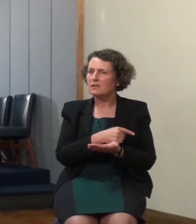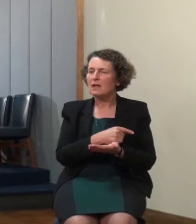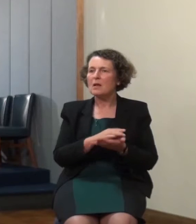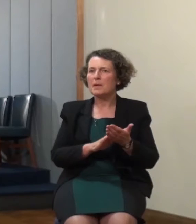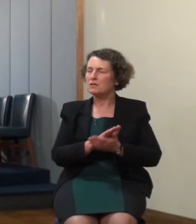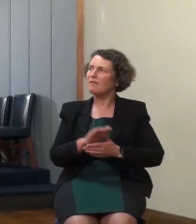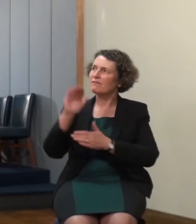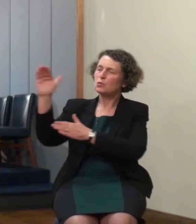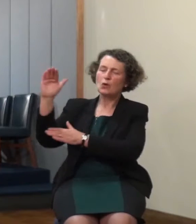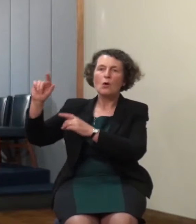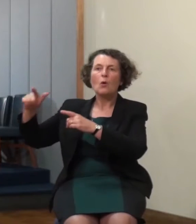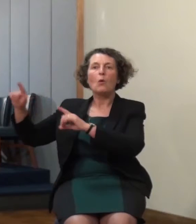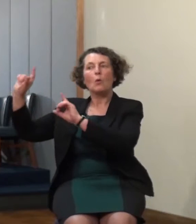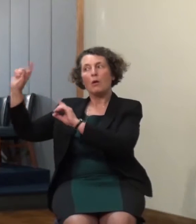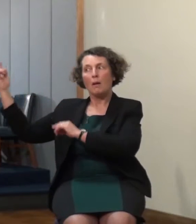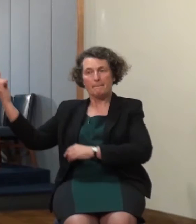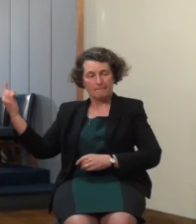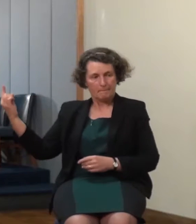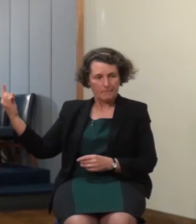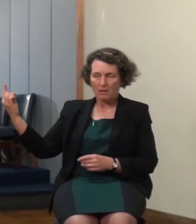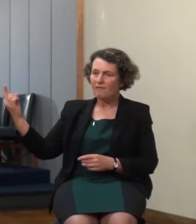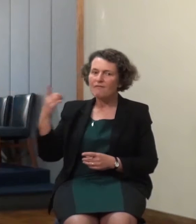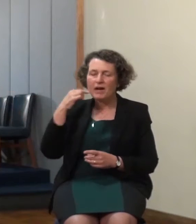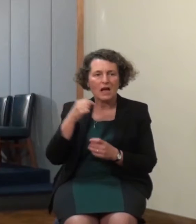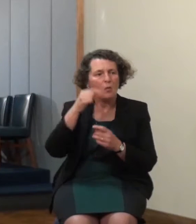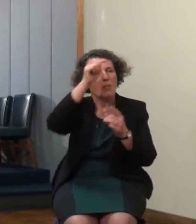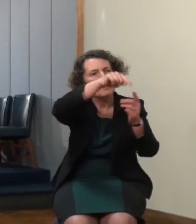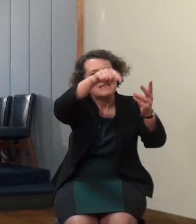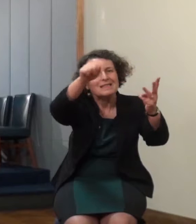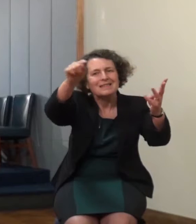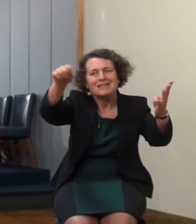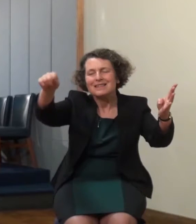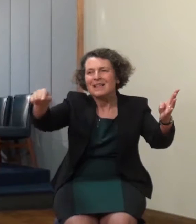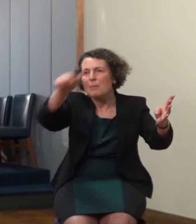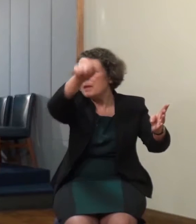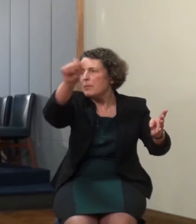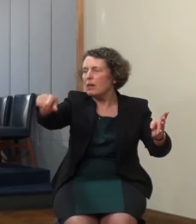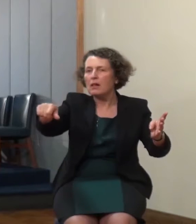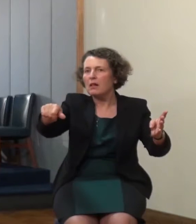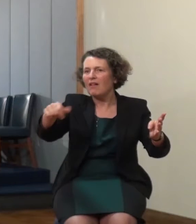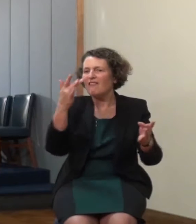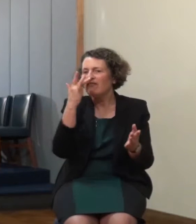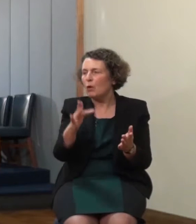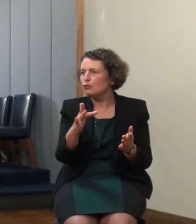furious how tragic that there will also be some good and earnest people